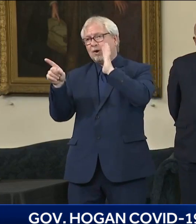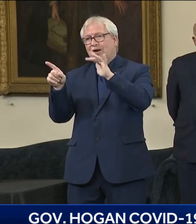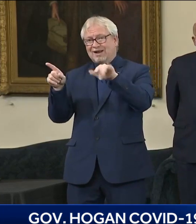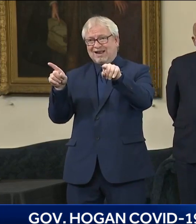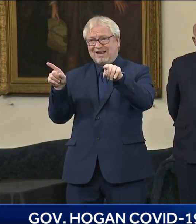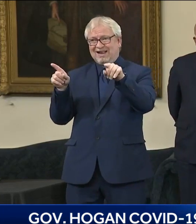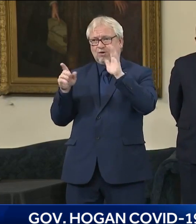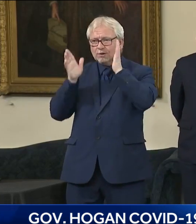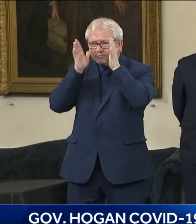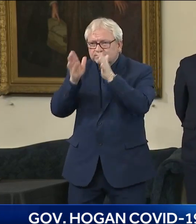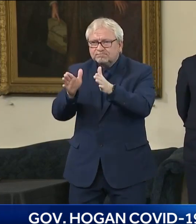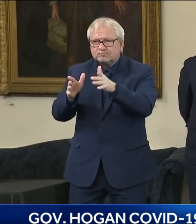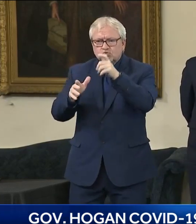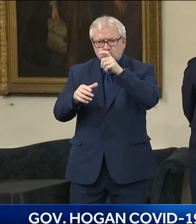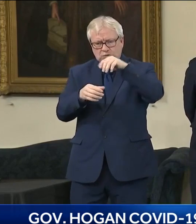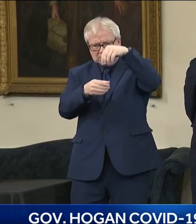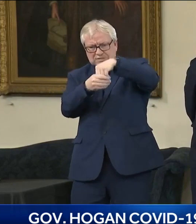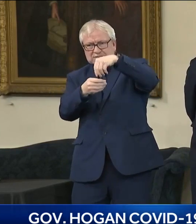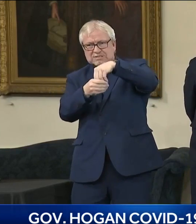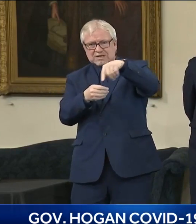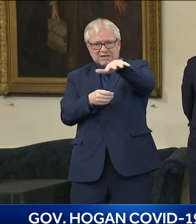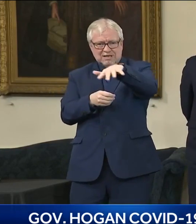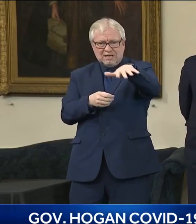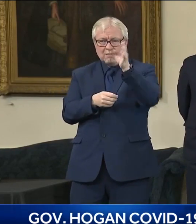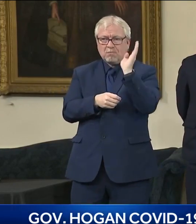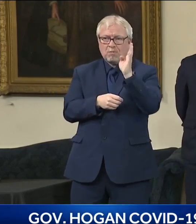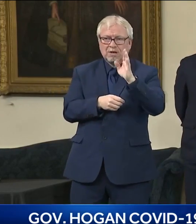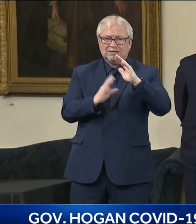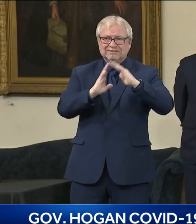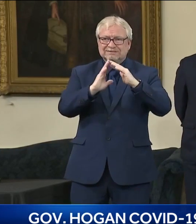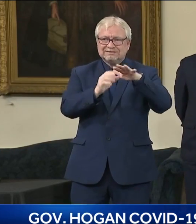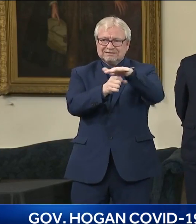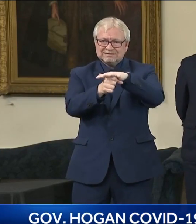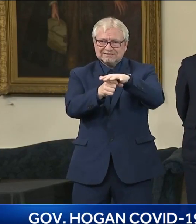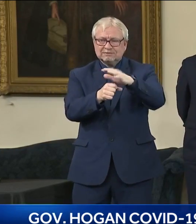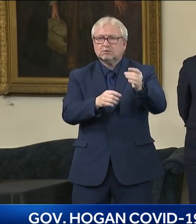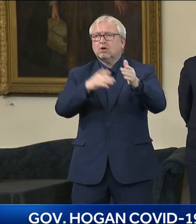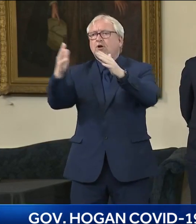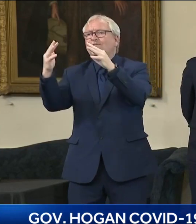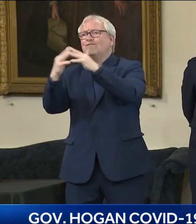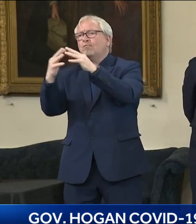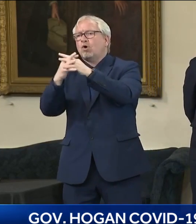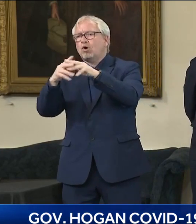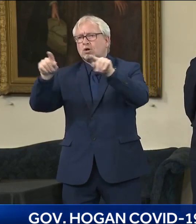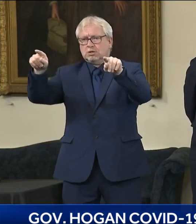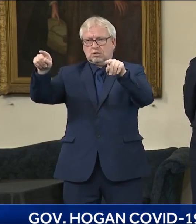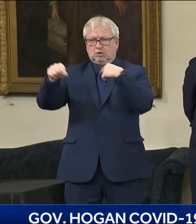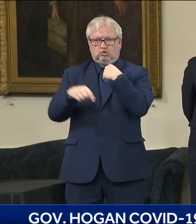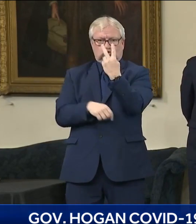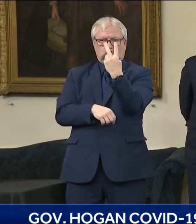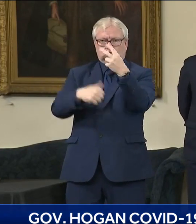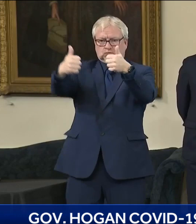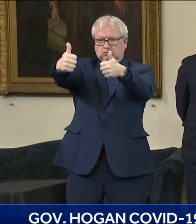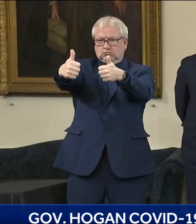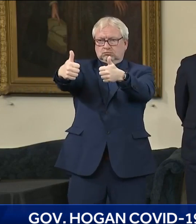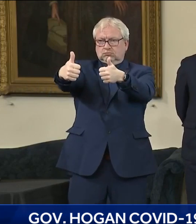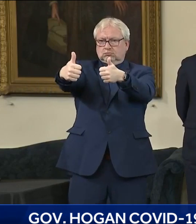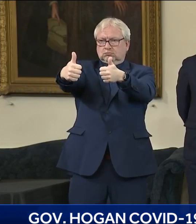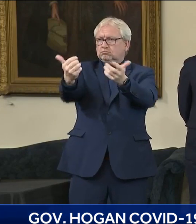General Burkhead and Lieutenant Governor were in Baltimore City at churches this weekend. We're going to continue to go into the community.